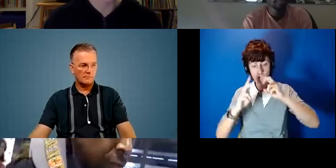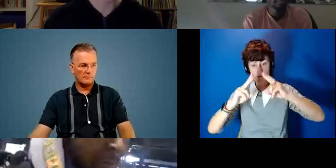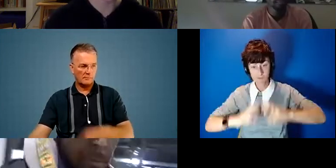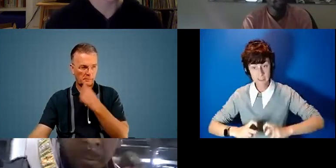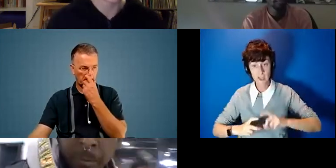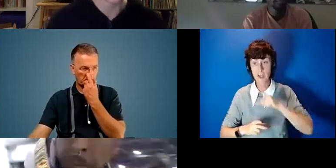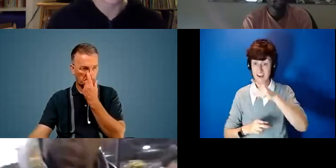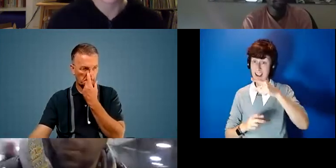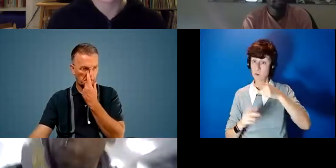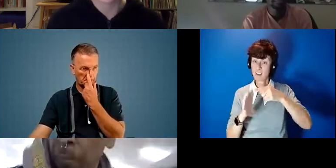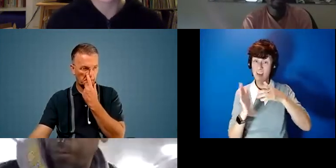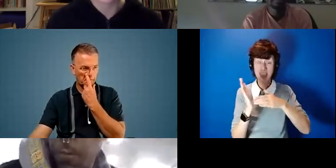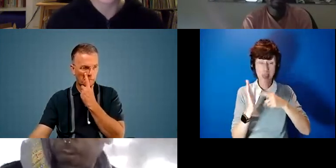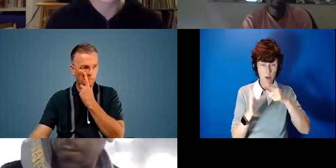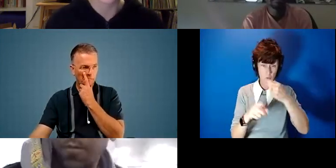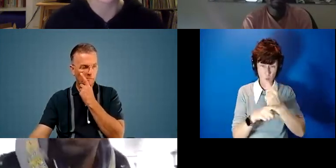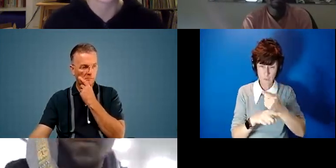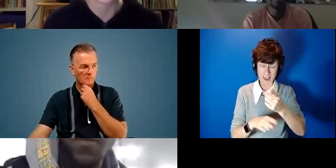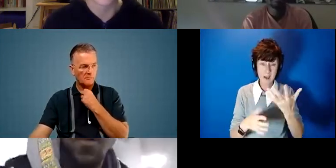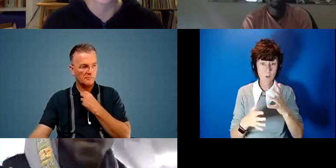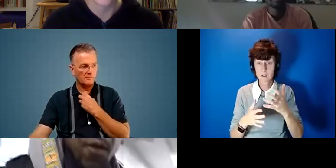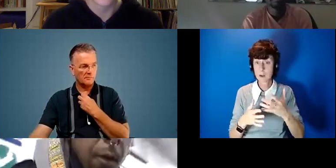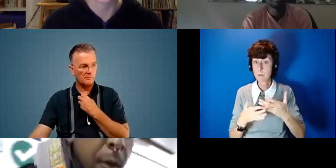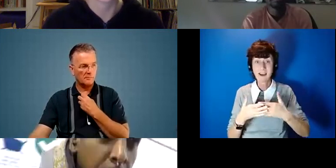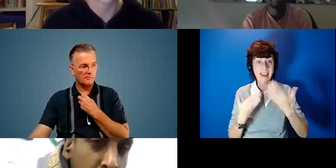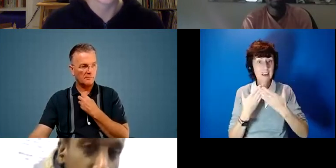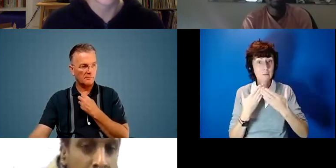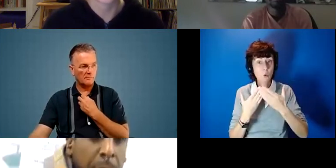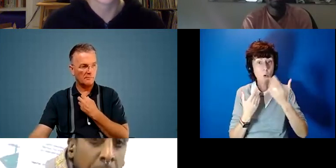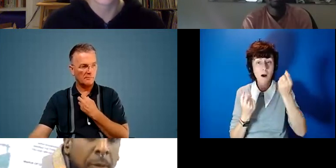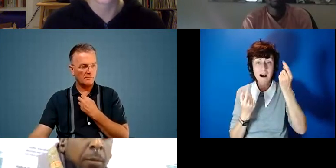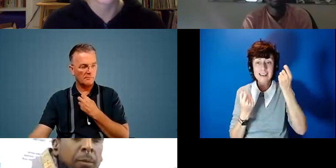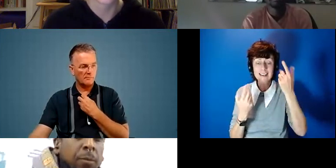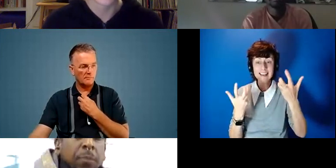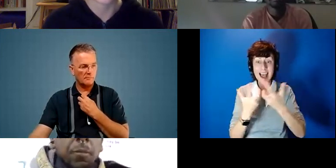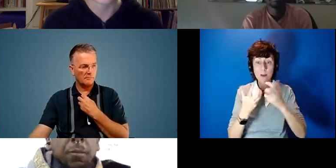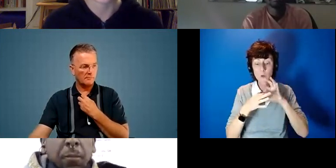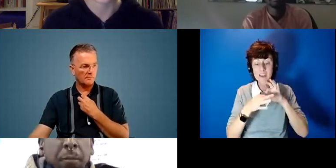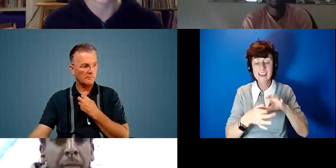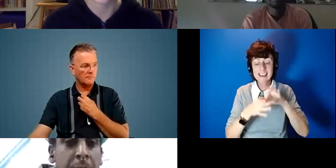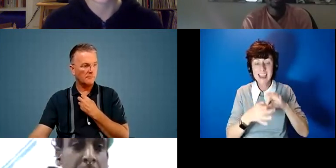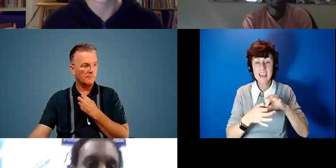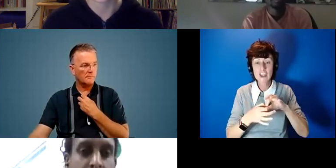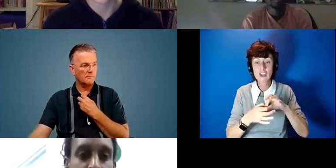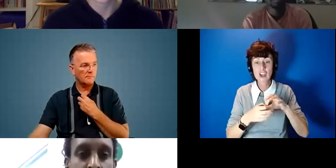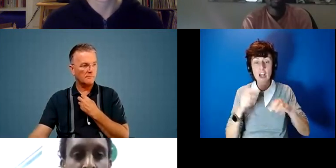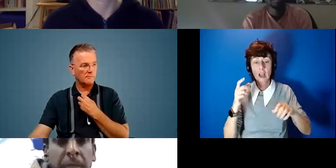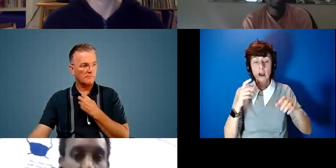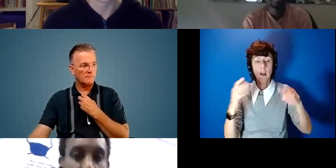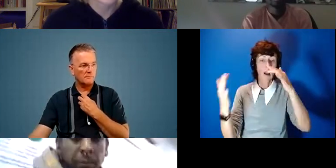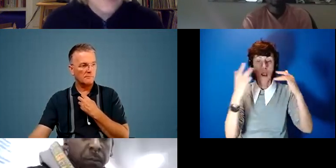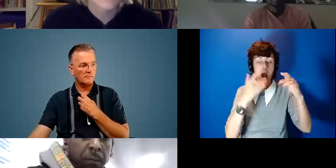just then i think and what you spoke about but has anybody else got any thoughts on how those kind of engaged uh in traditional maybe climate science and engineering can